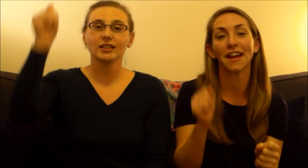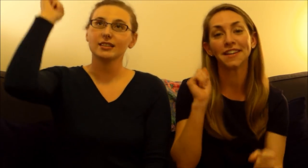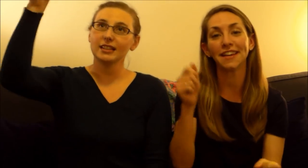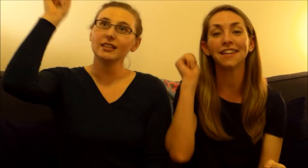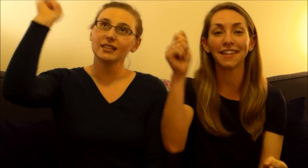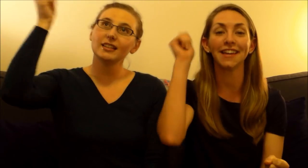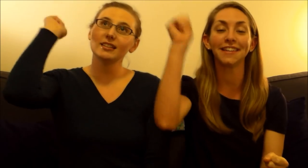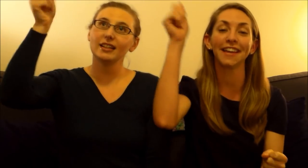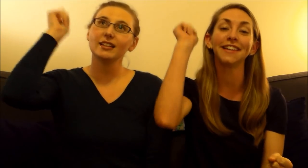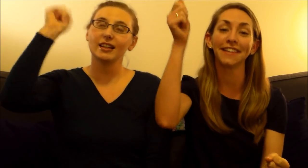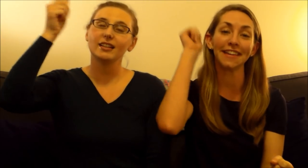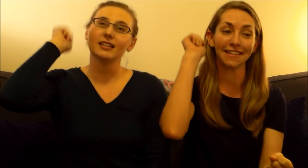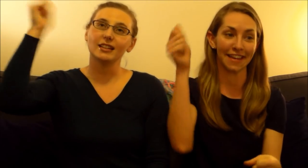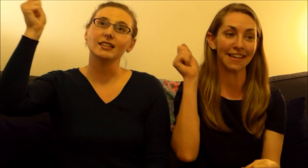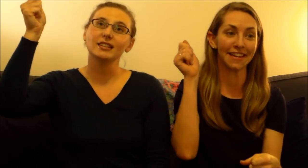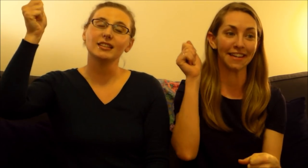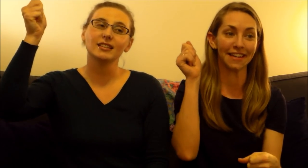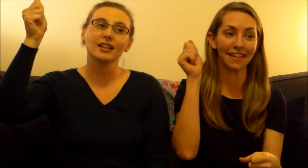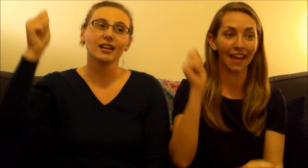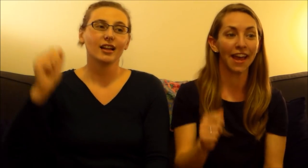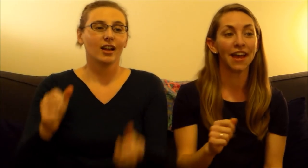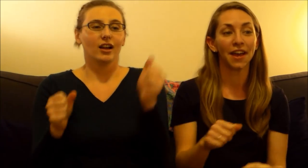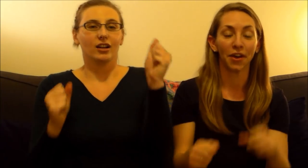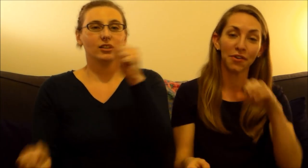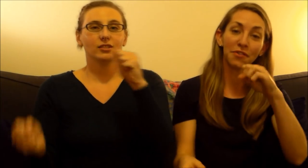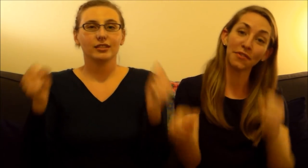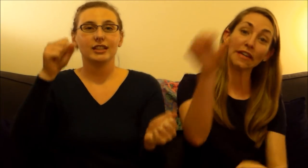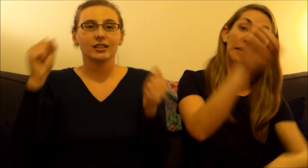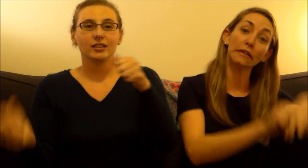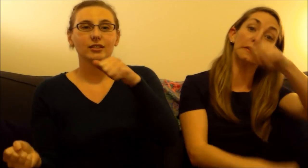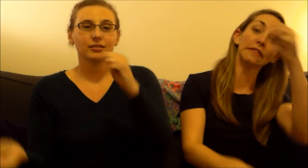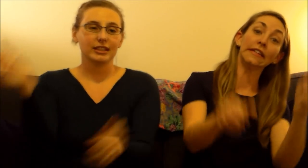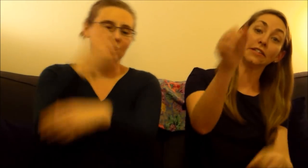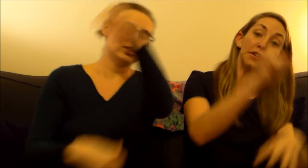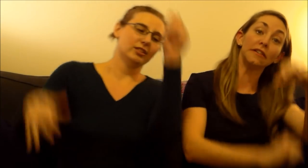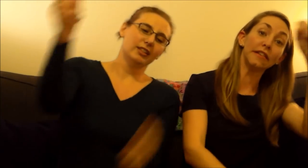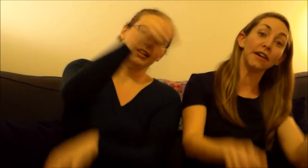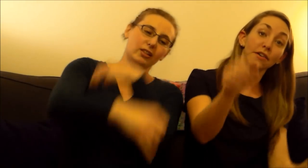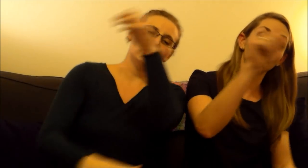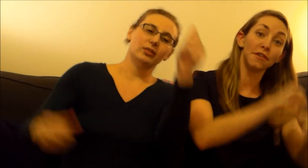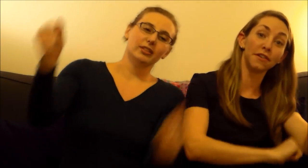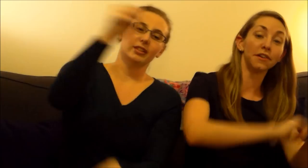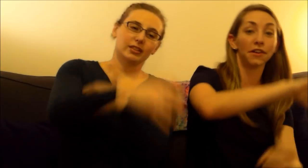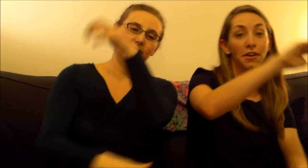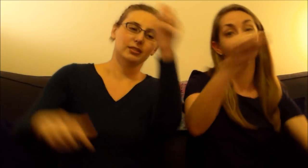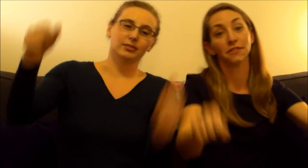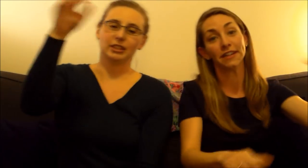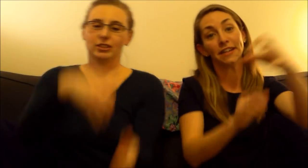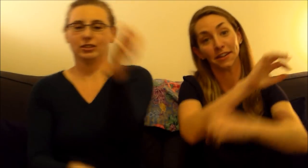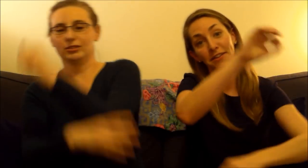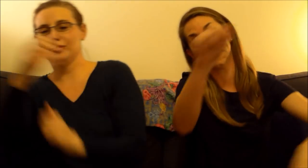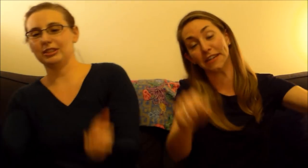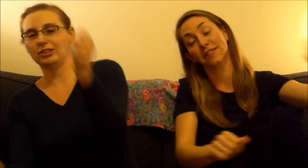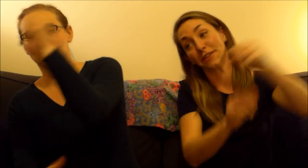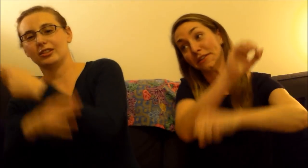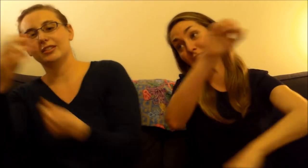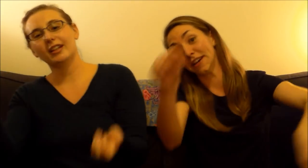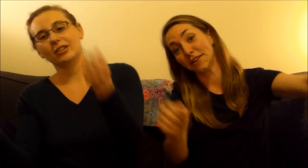Ding, ding, ding, ding, ding. Hurry, hurry. Turn the corner. Hurry, hurry. Turn the